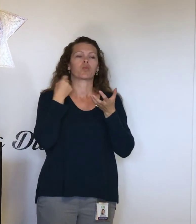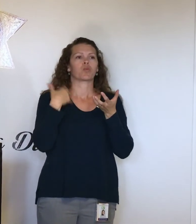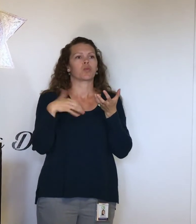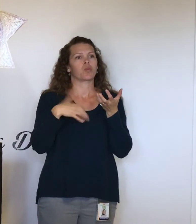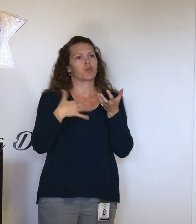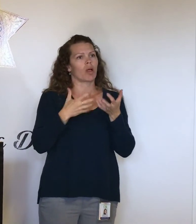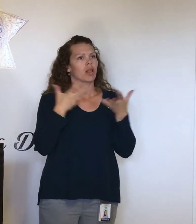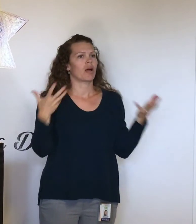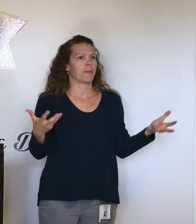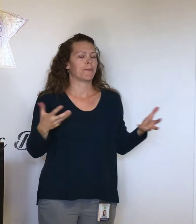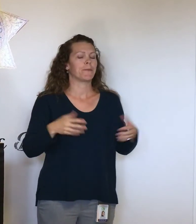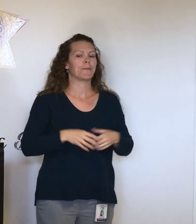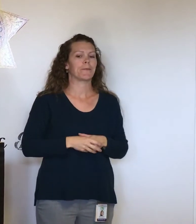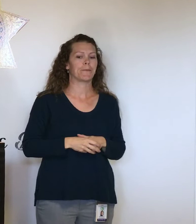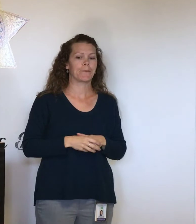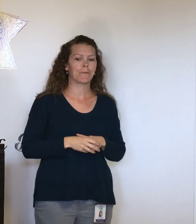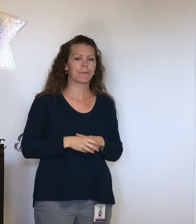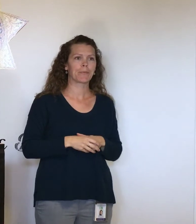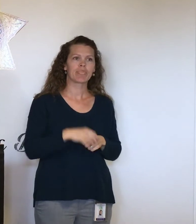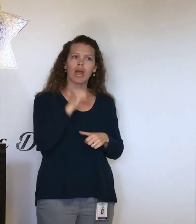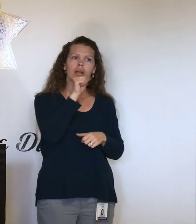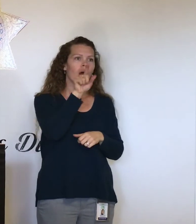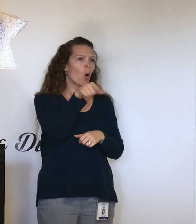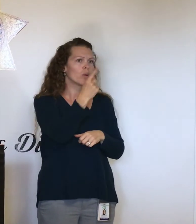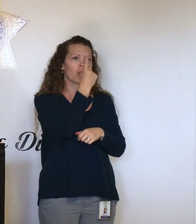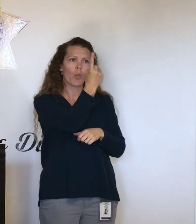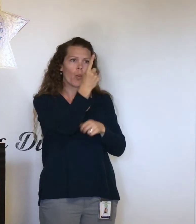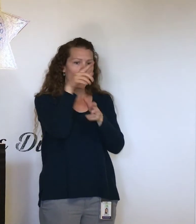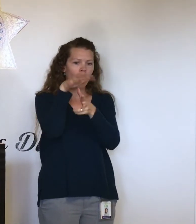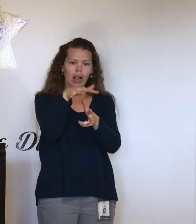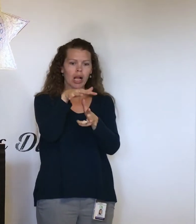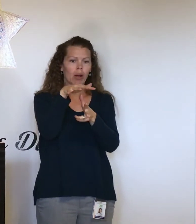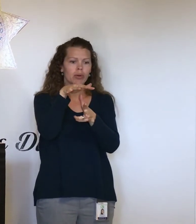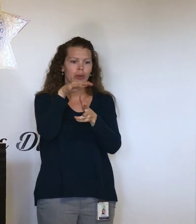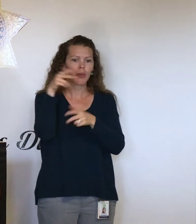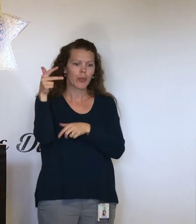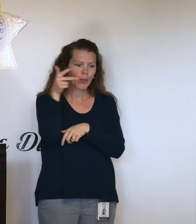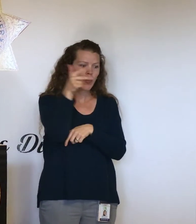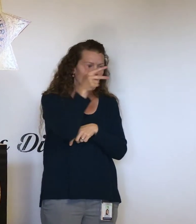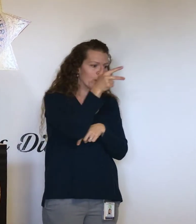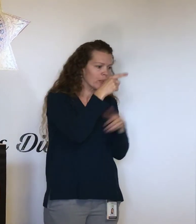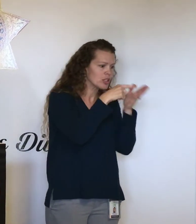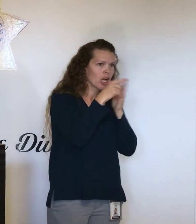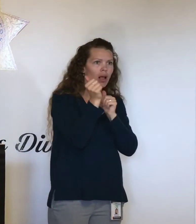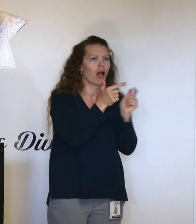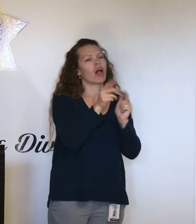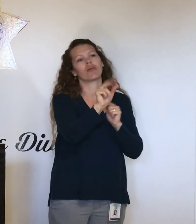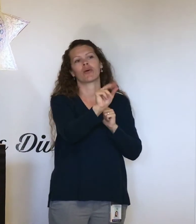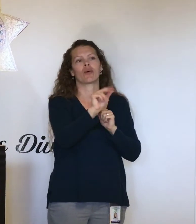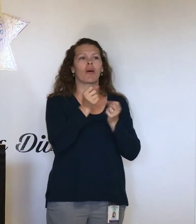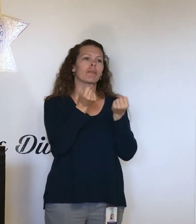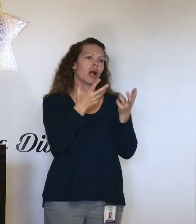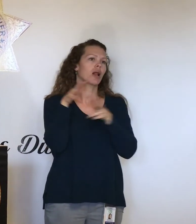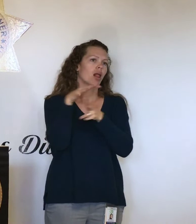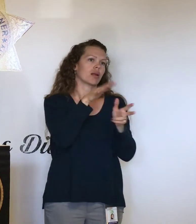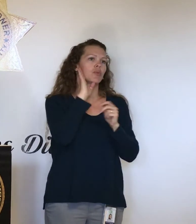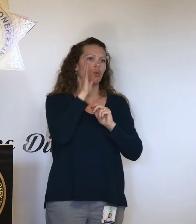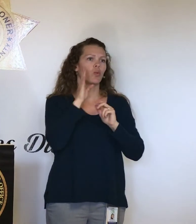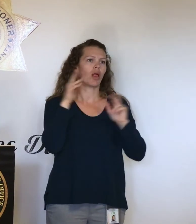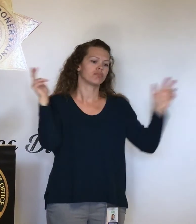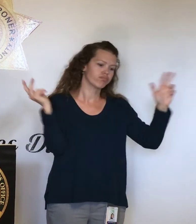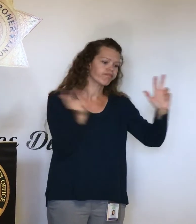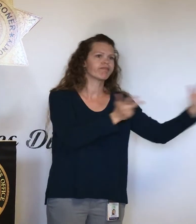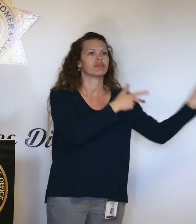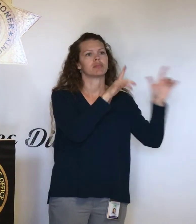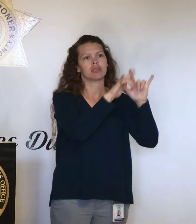But I'm giving assurances that there's not just one helicopter that will be flying. There's multiple helicopters and they're going to do it as quick as possible. So,